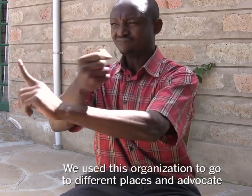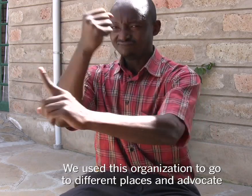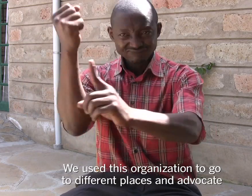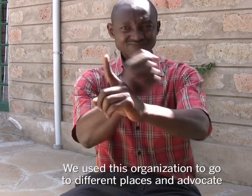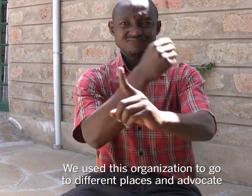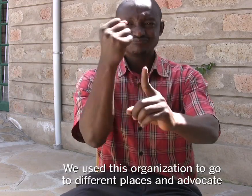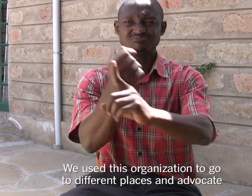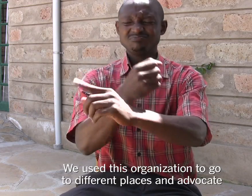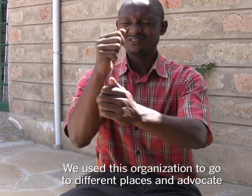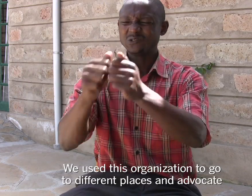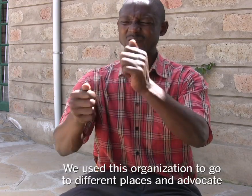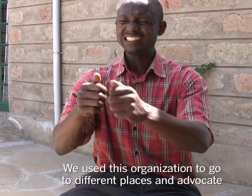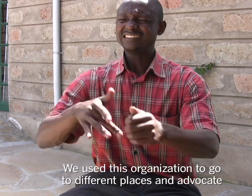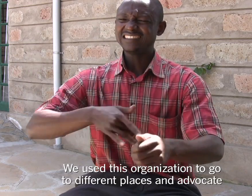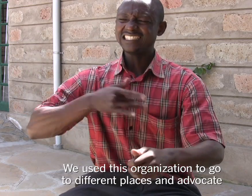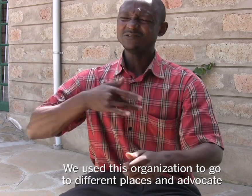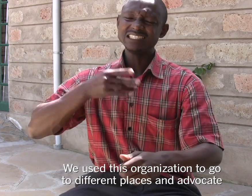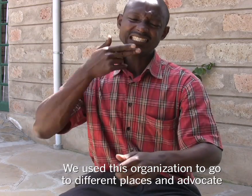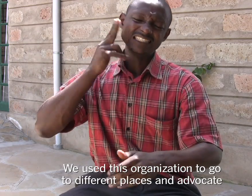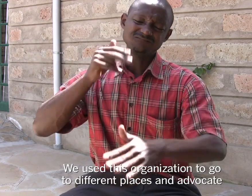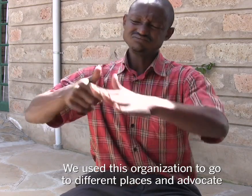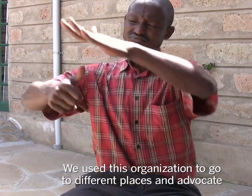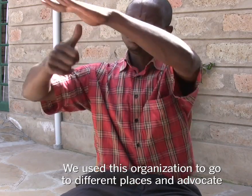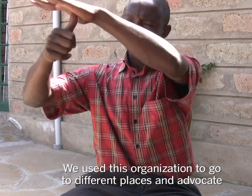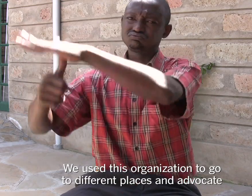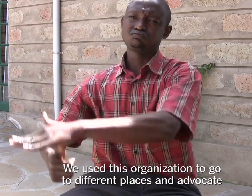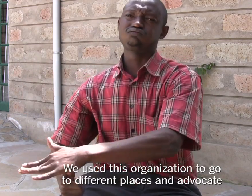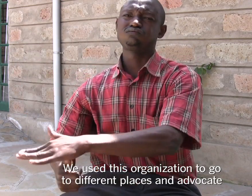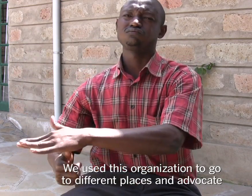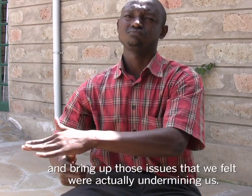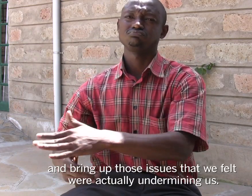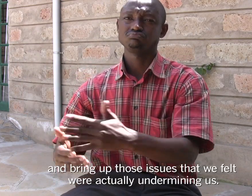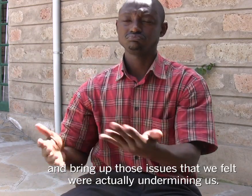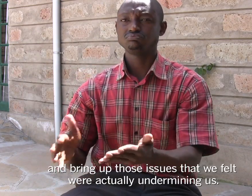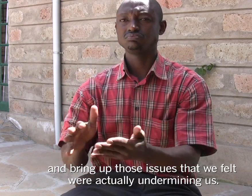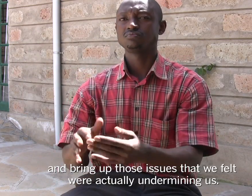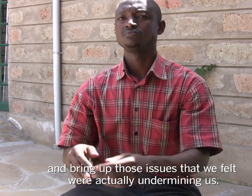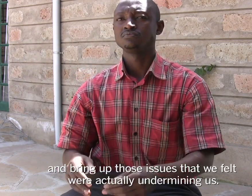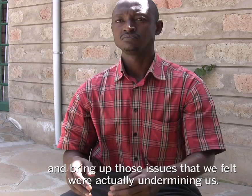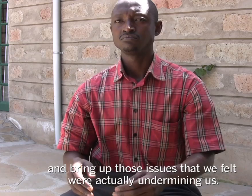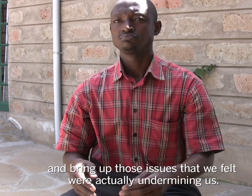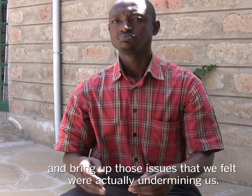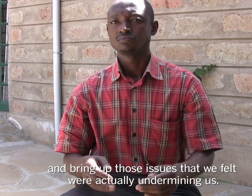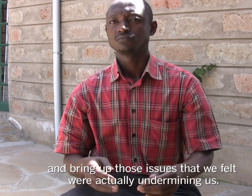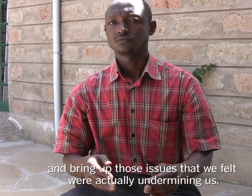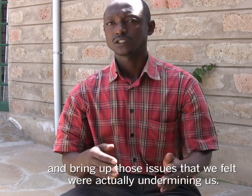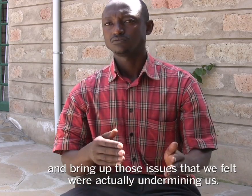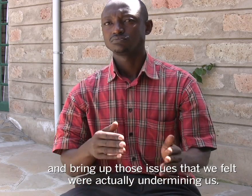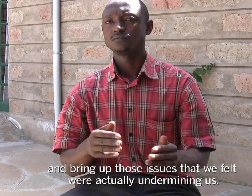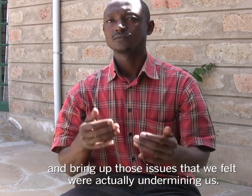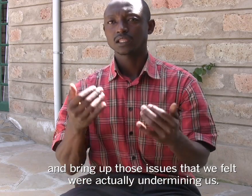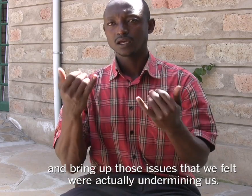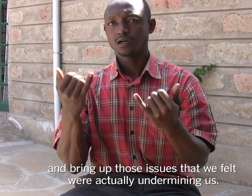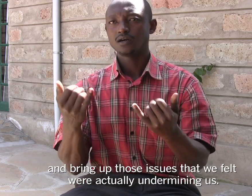used this organization to go to different places and advocate and bring out these issues that we felt were actually undermining us.